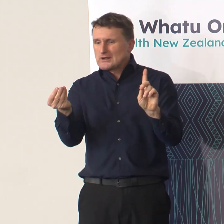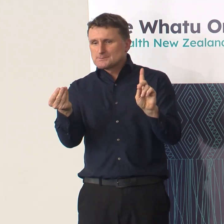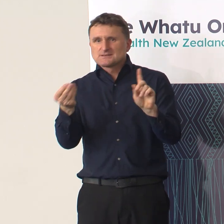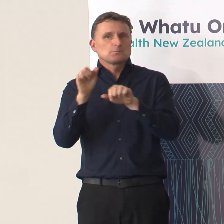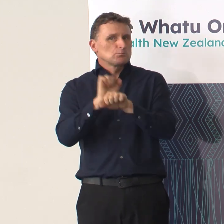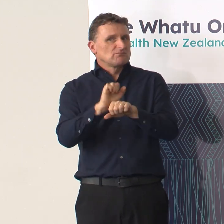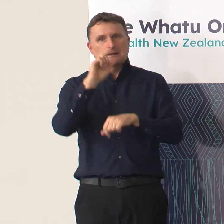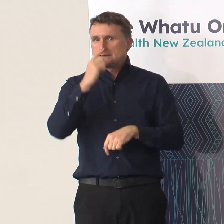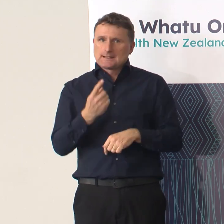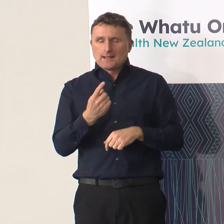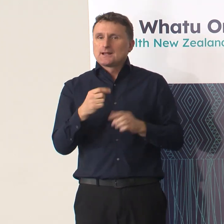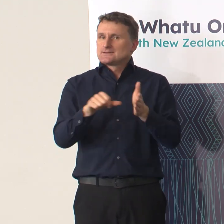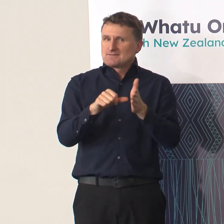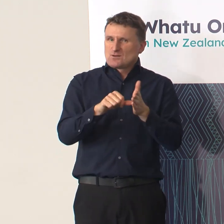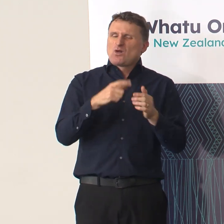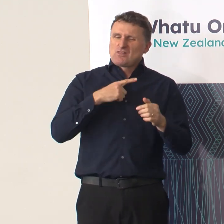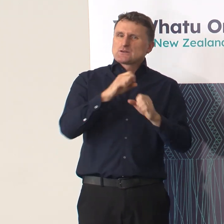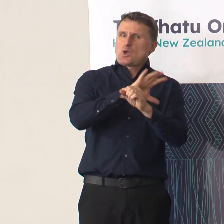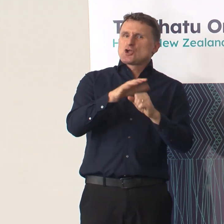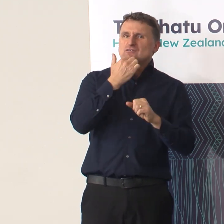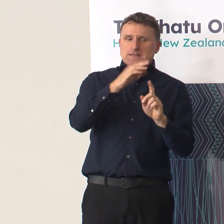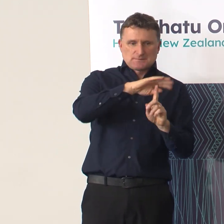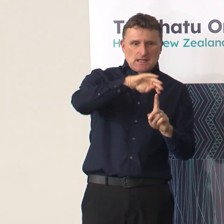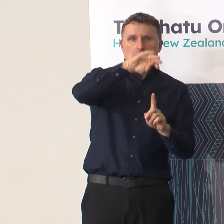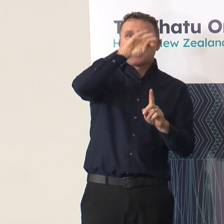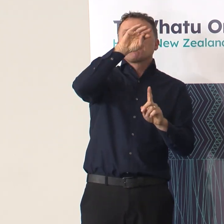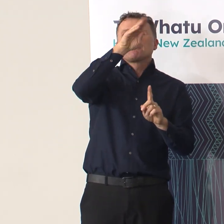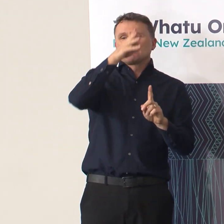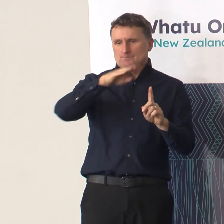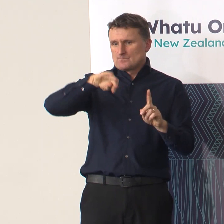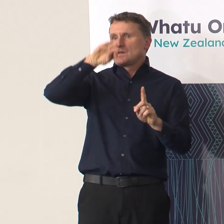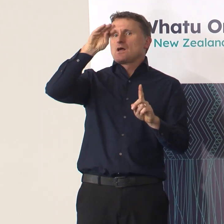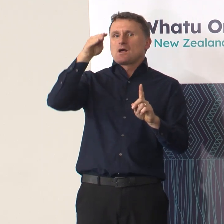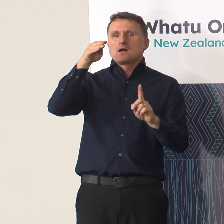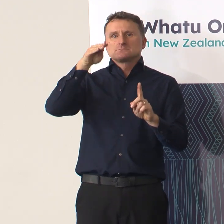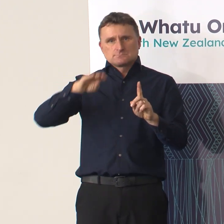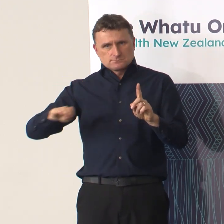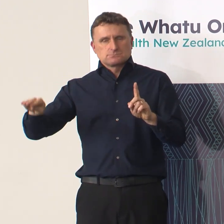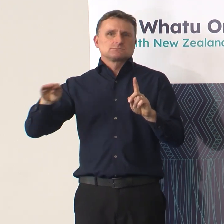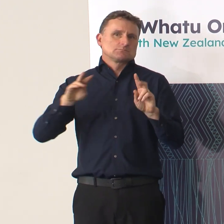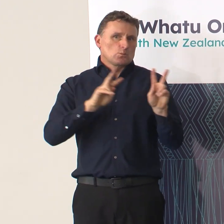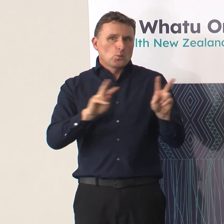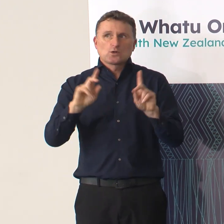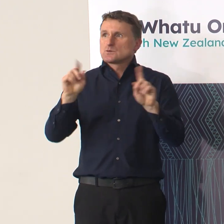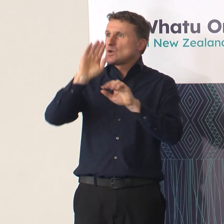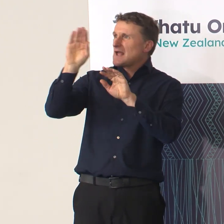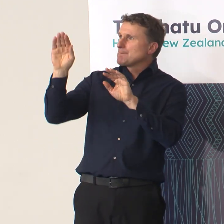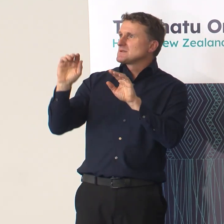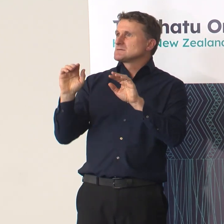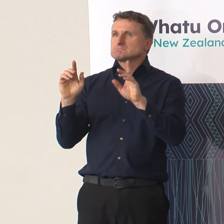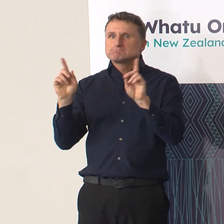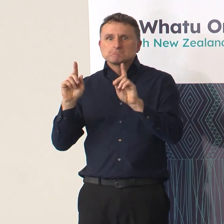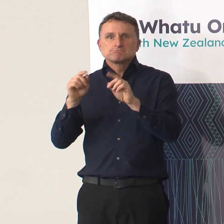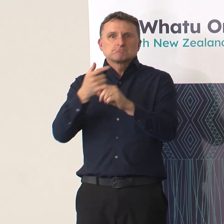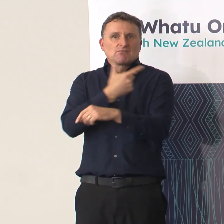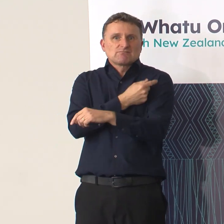why we've had the waves of Omicron that we've had despite our high levels of vaccination. So we're watching those developments really closely. The